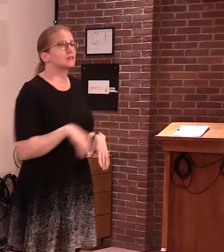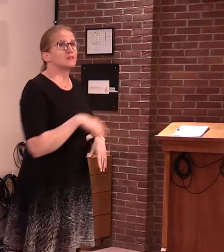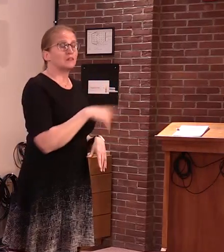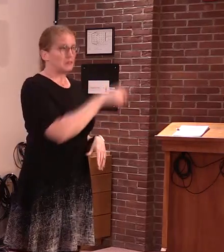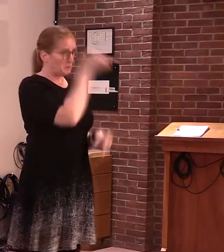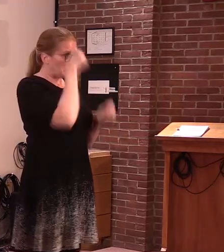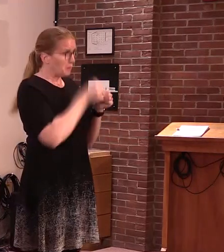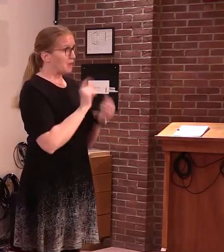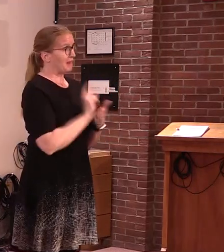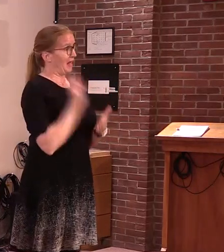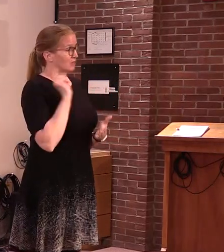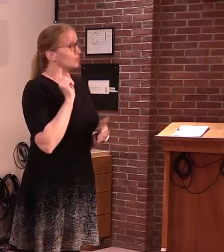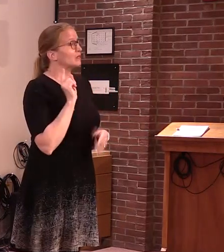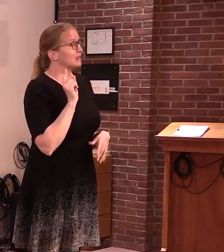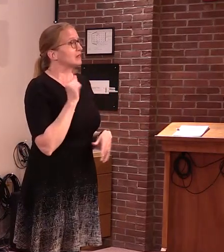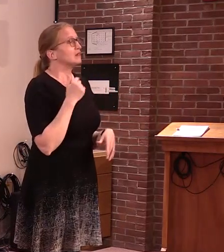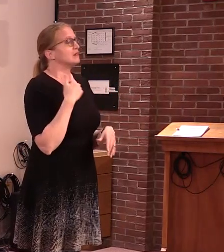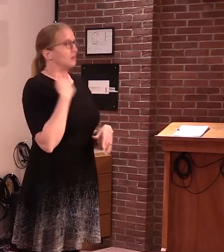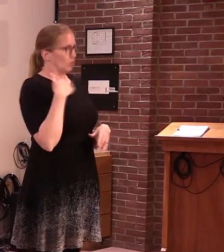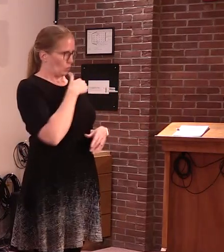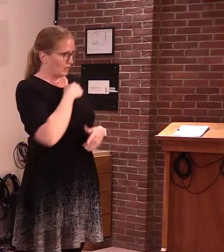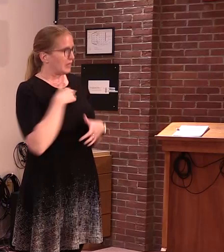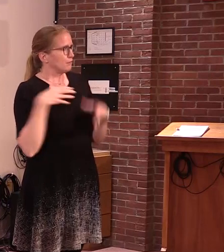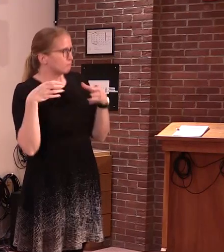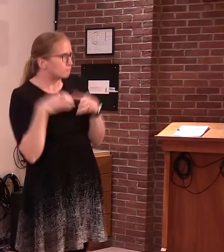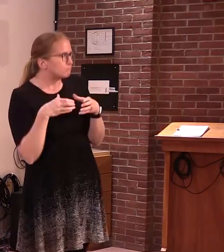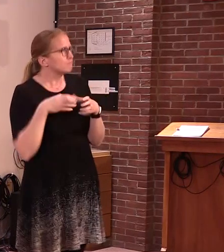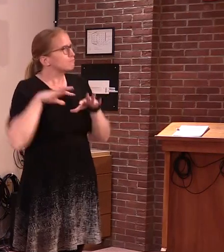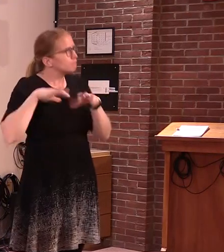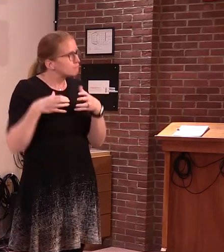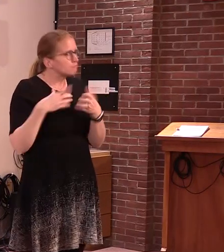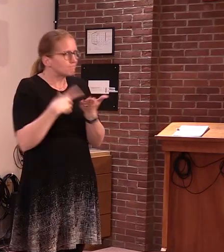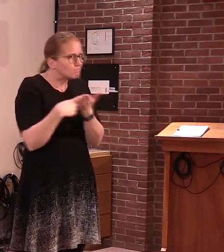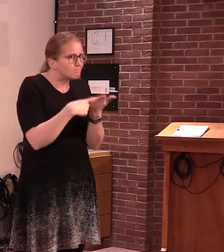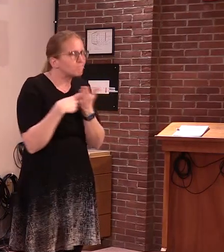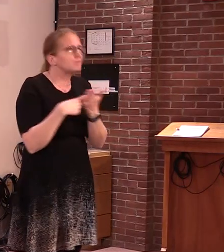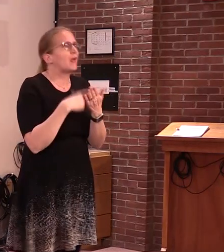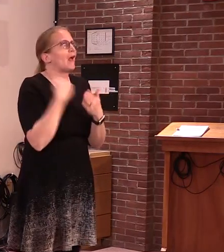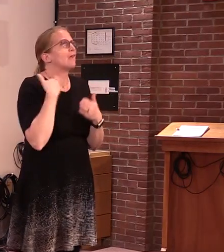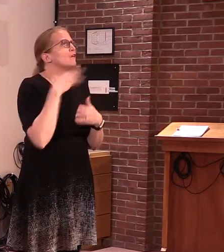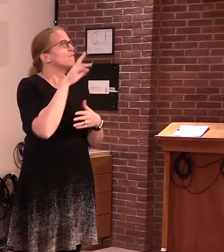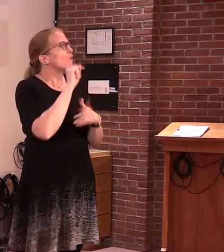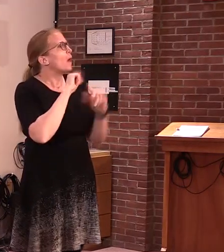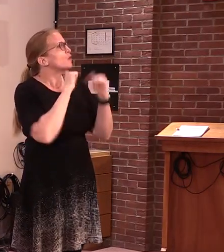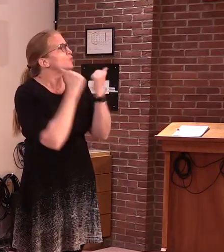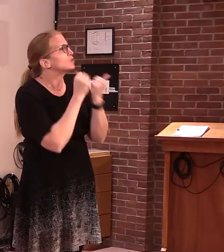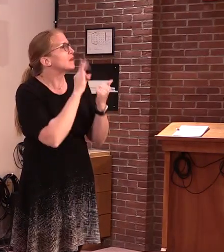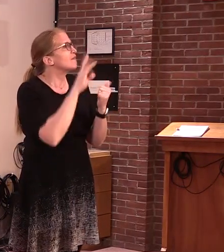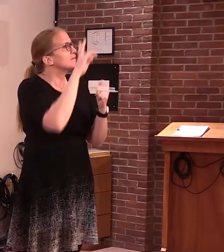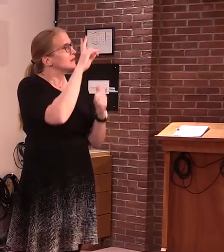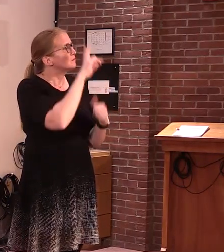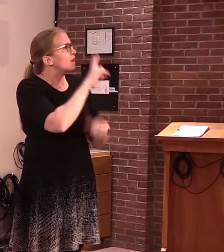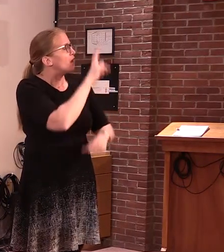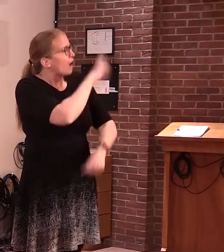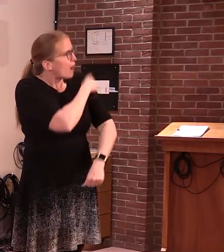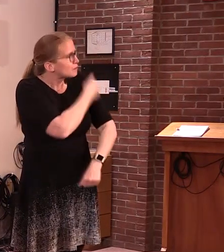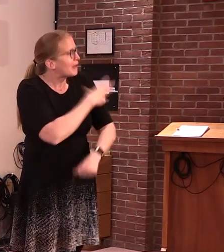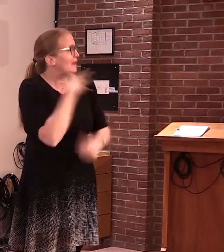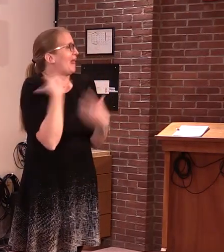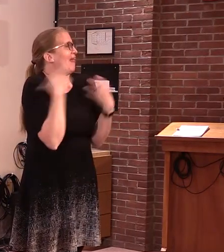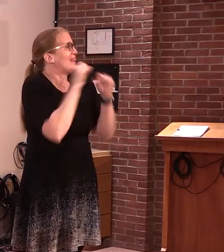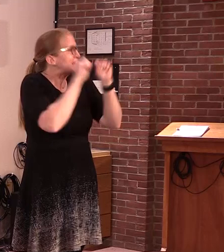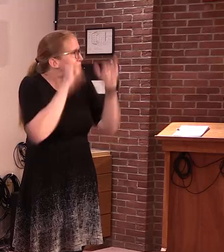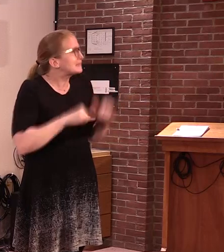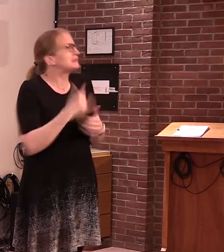week, working with providers represented by the Vermont Association of Hospitals and Health Systems, the Vermont Medical